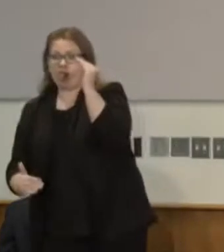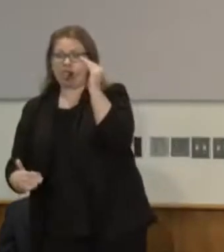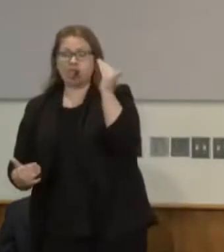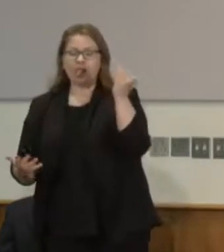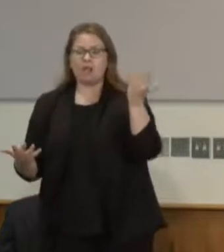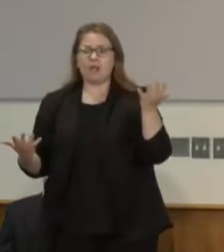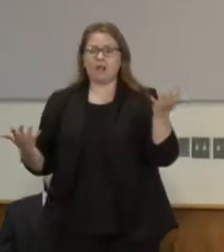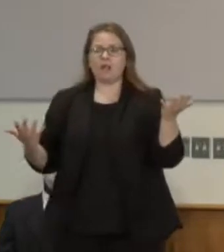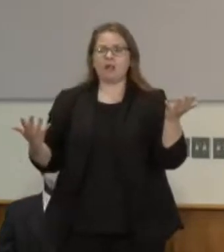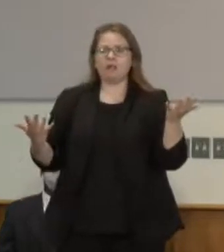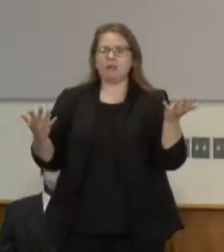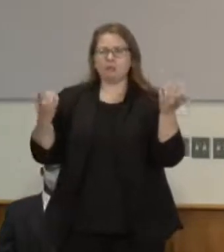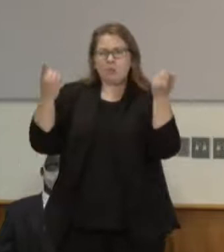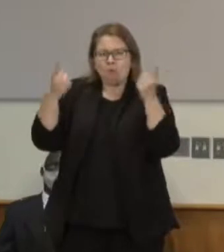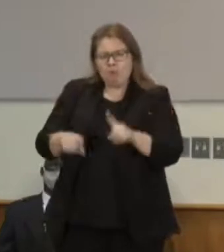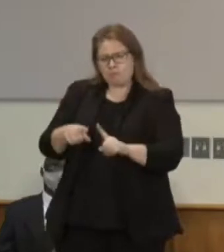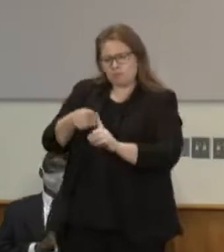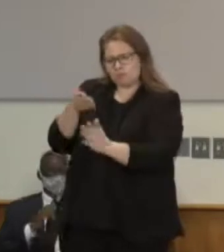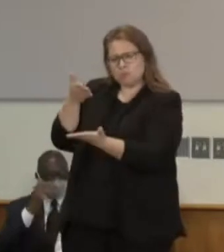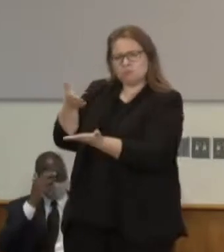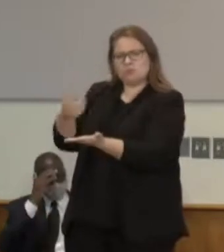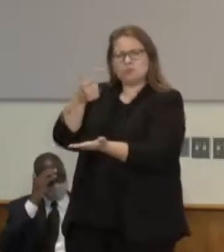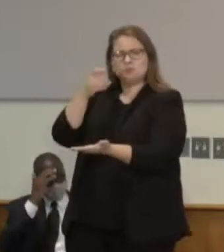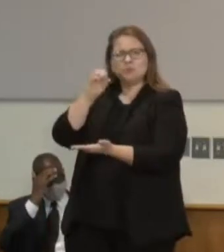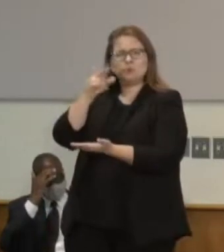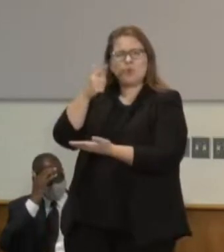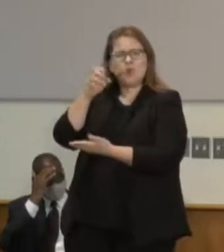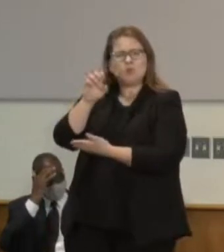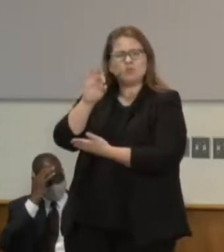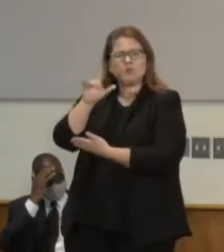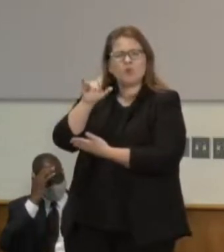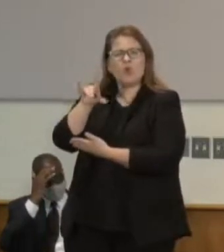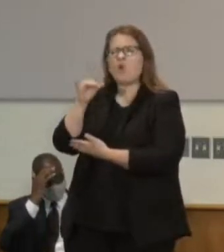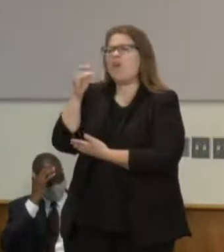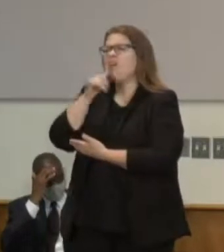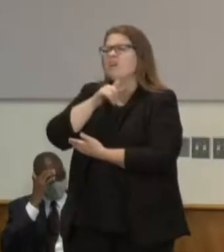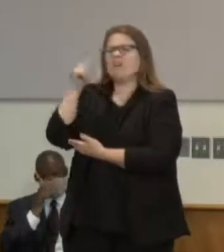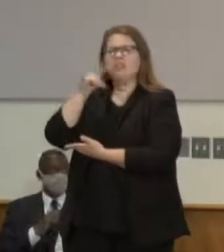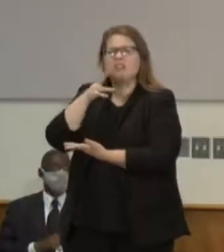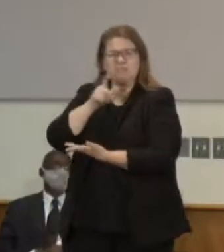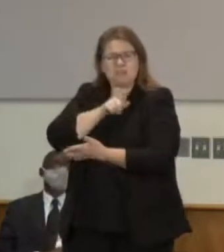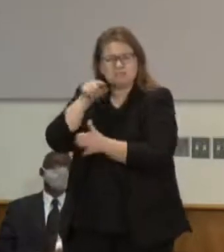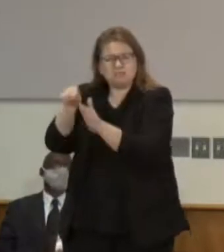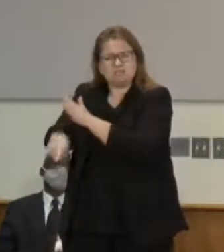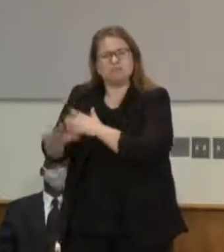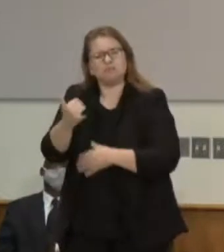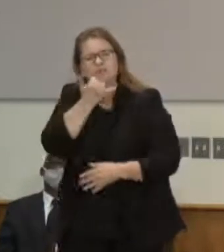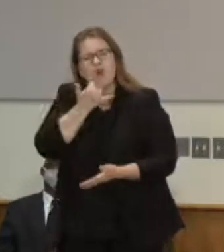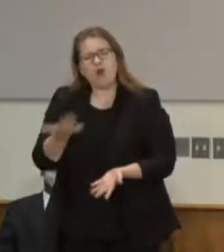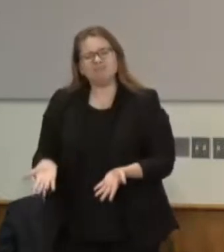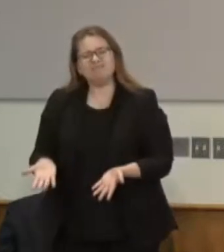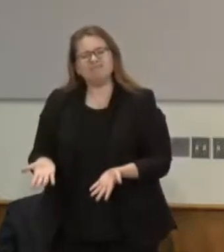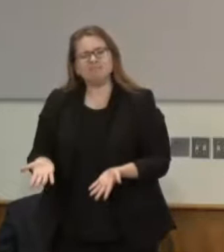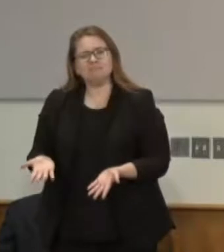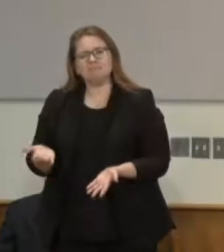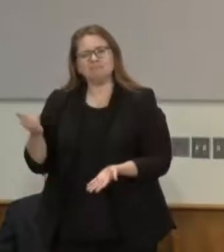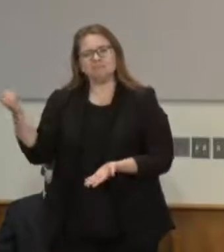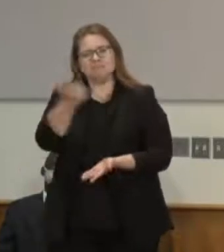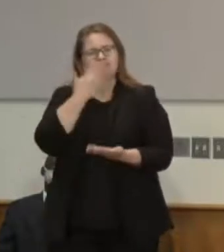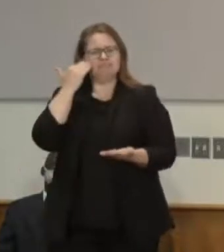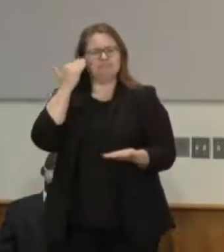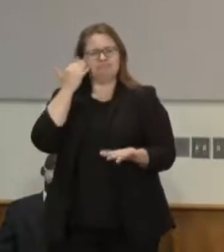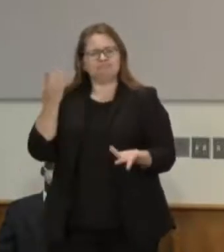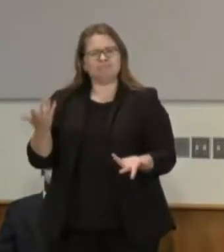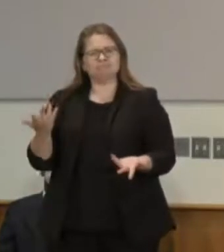and being murdered by the hands of police is wrong and I join every single one in Minnesota to